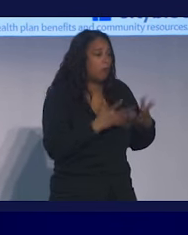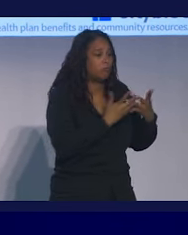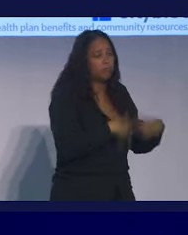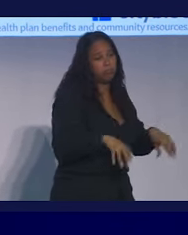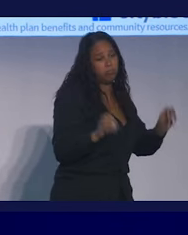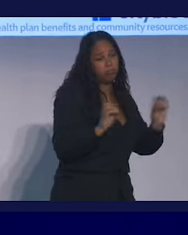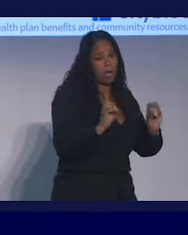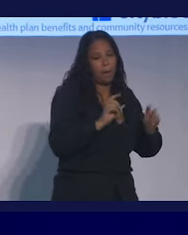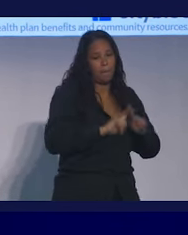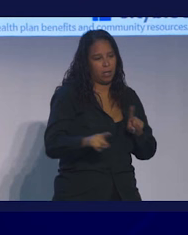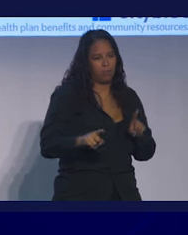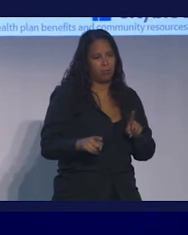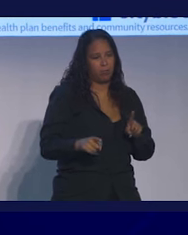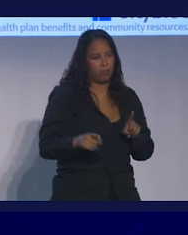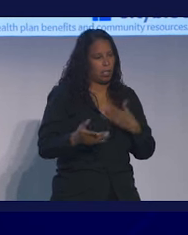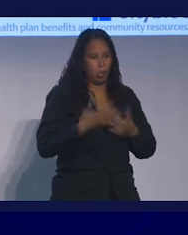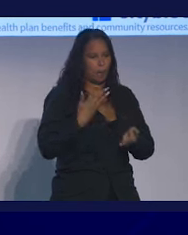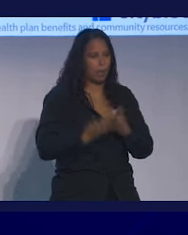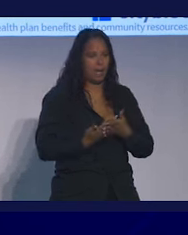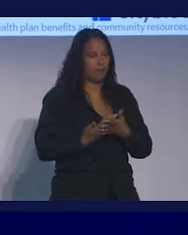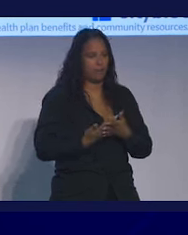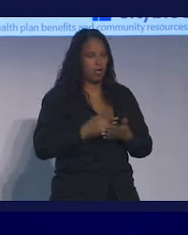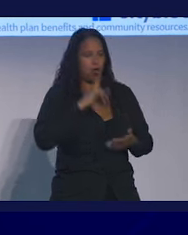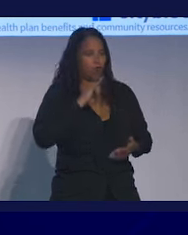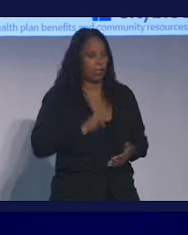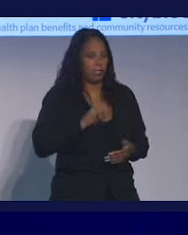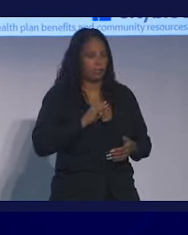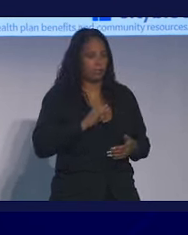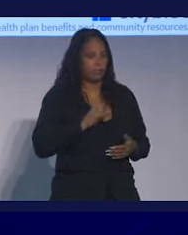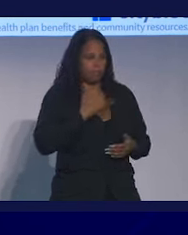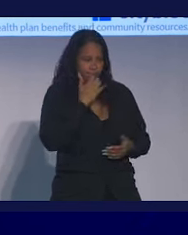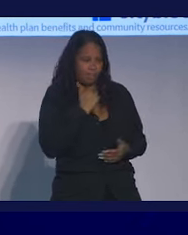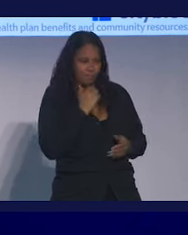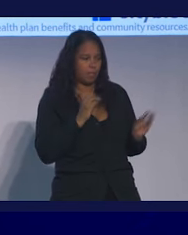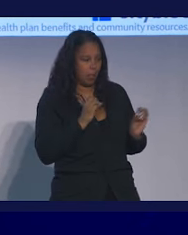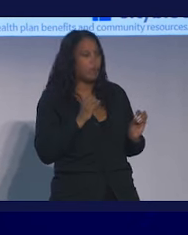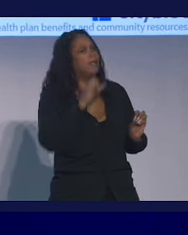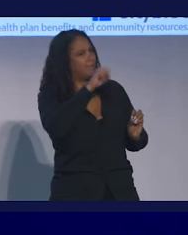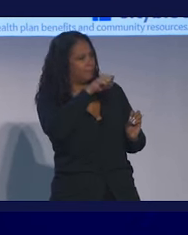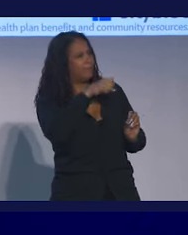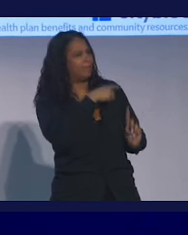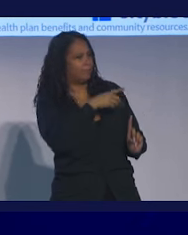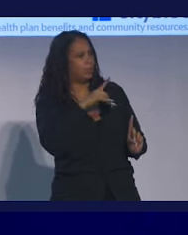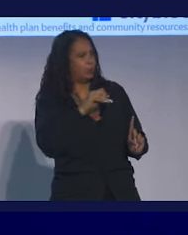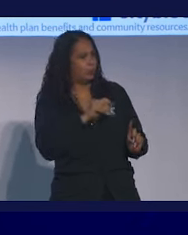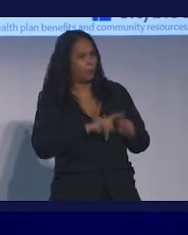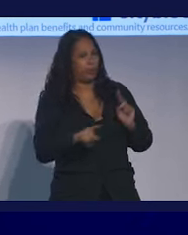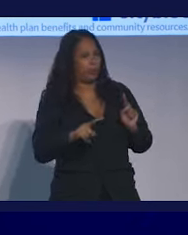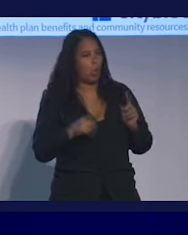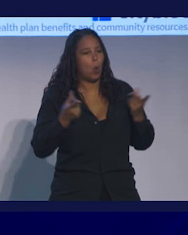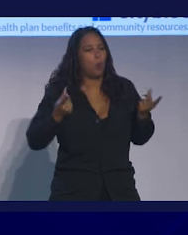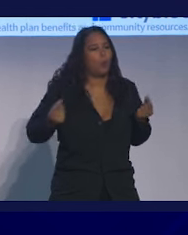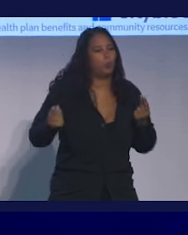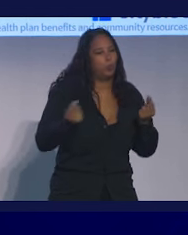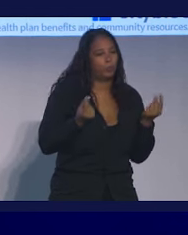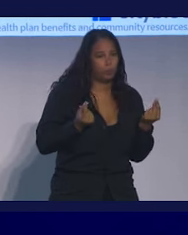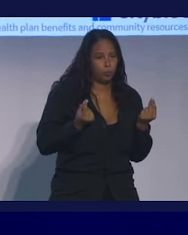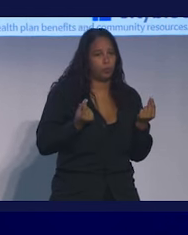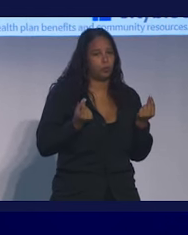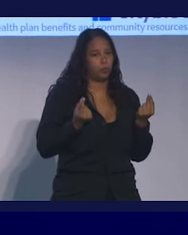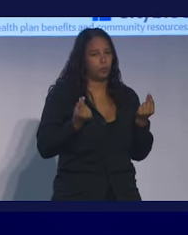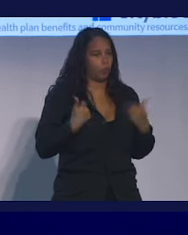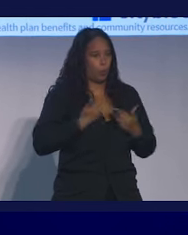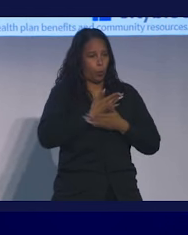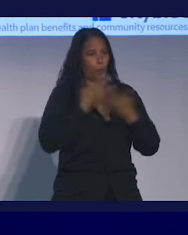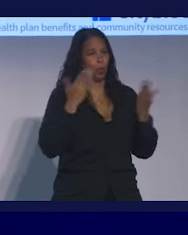other night for three years didn't really deeply care. They care deeply. But what are they supposed to do? They have no